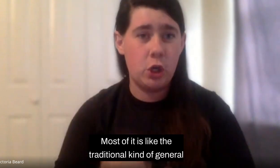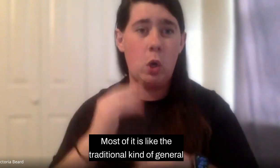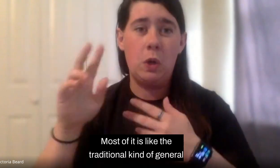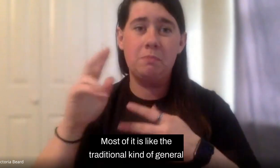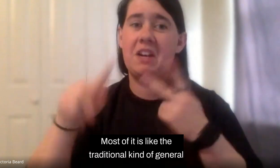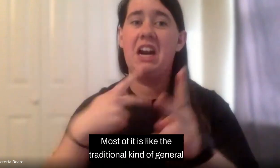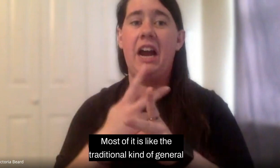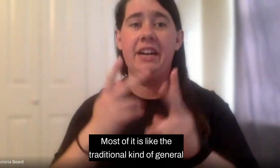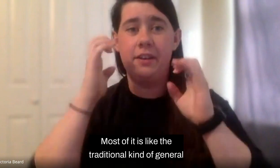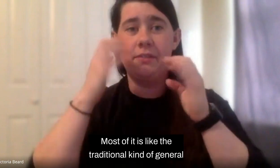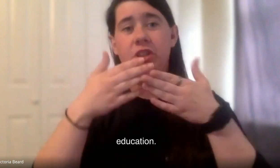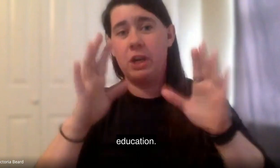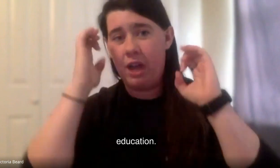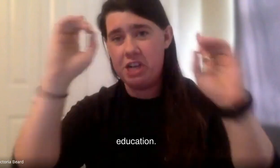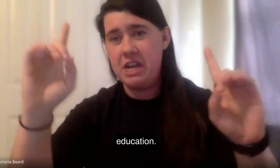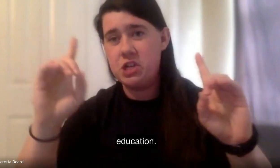kind of general education. education.